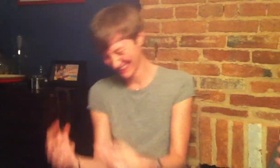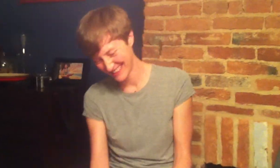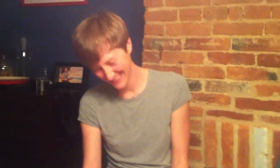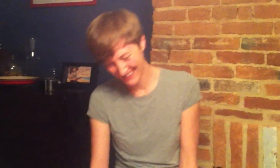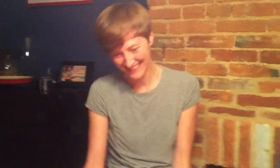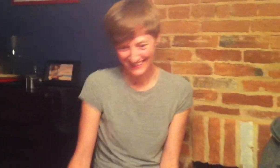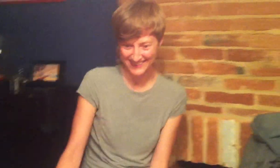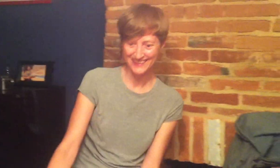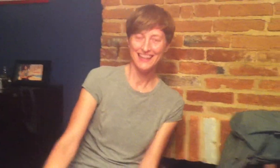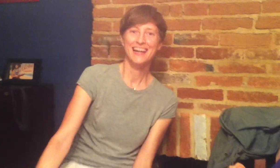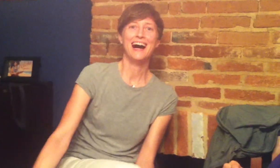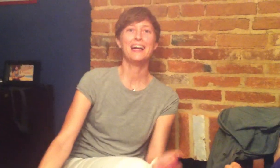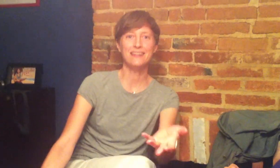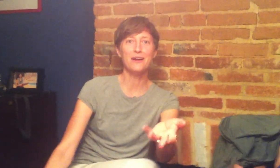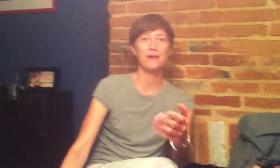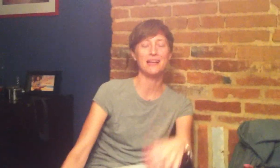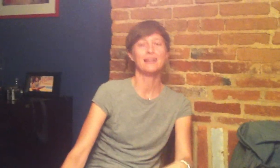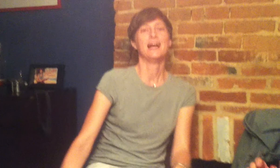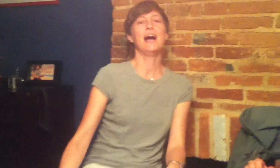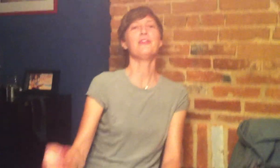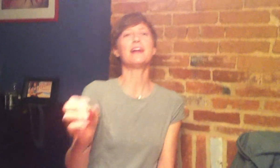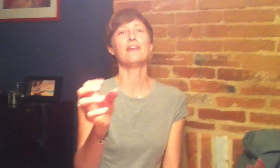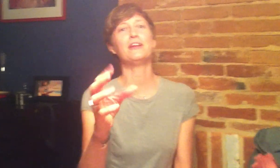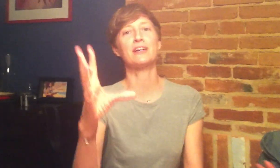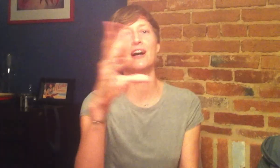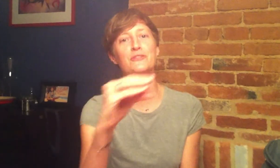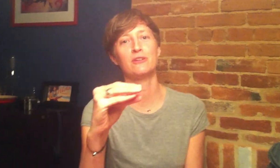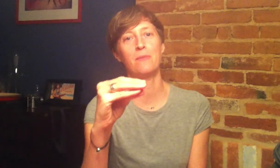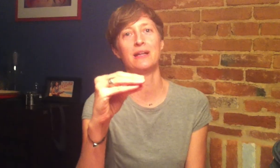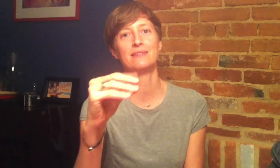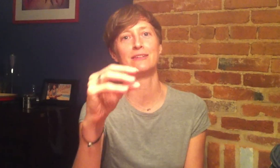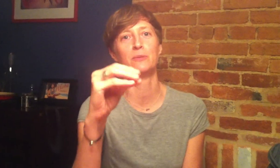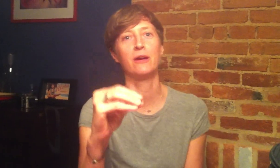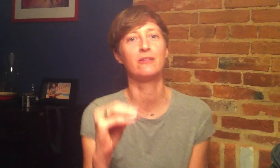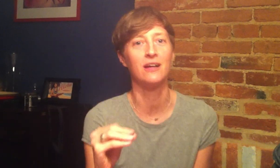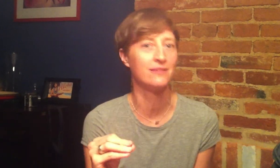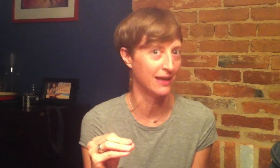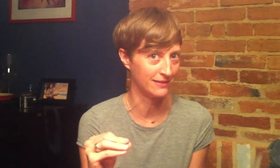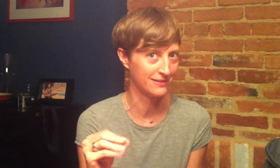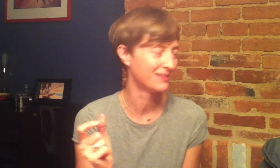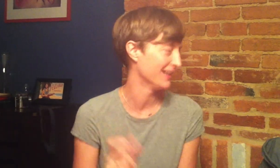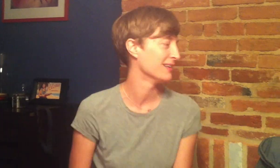It's our concluding thought. We're at three minutes. I think the cut should have come when I said superior tongue steps. I